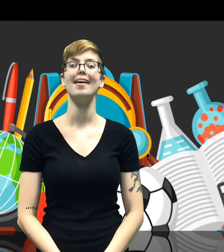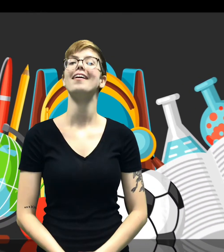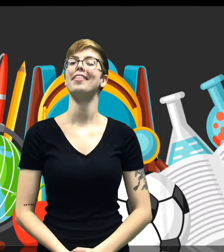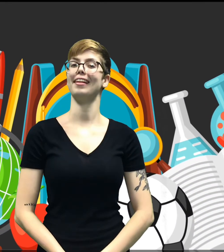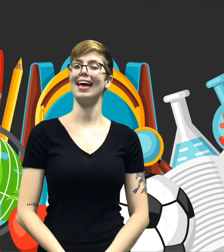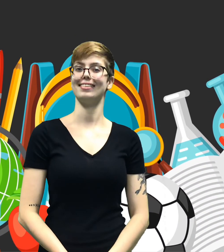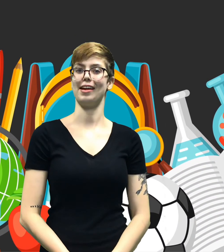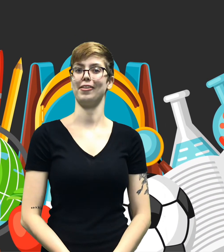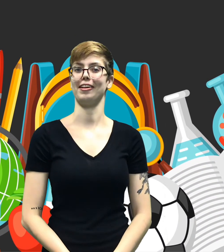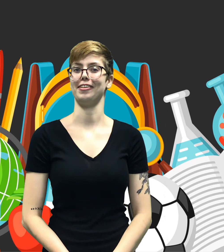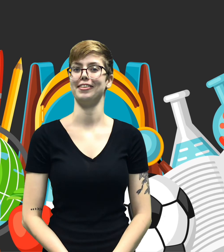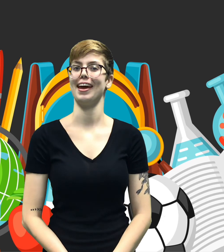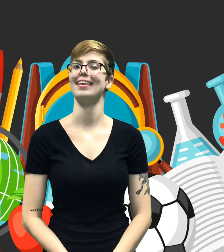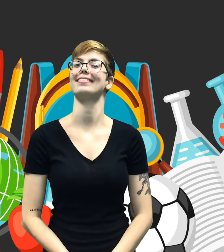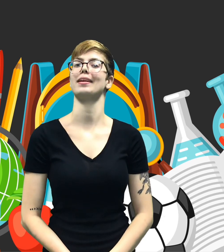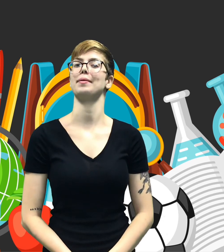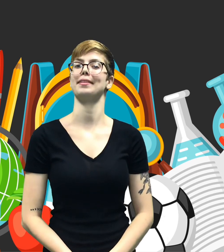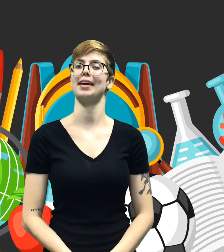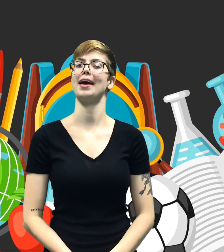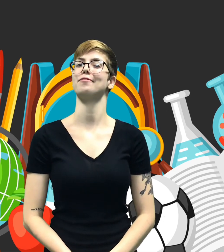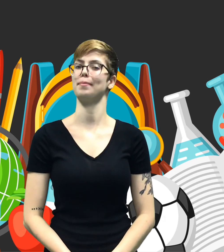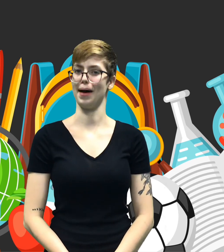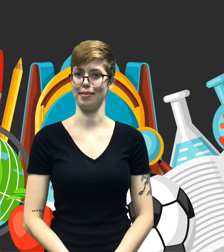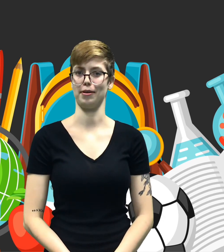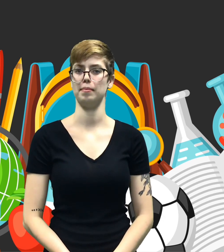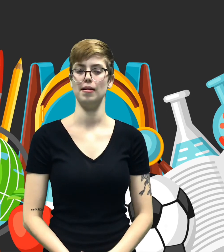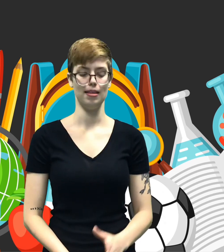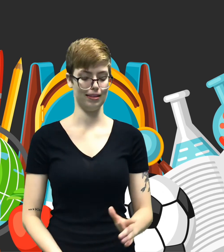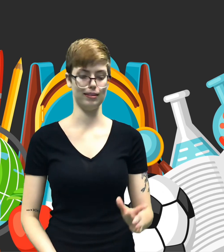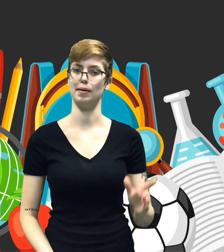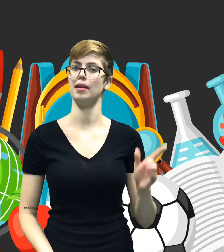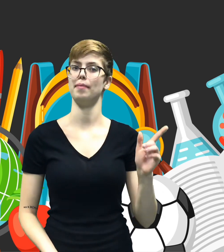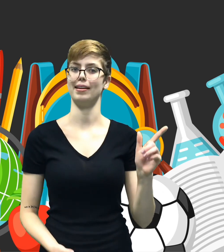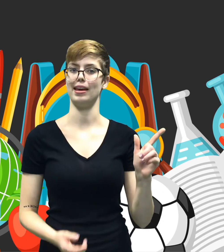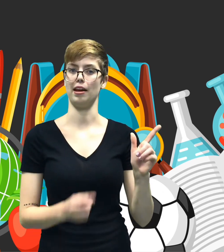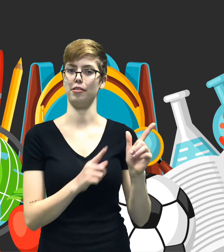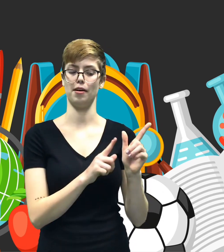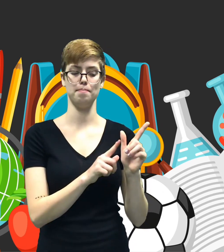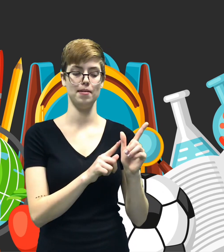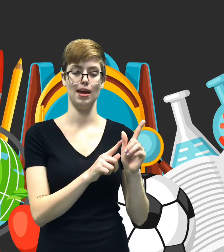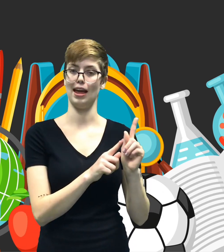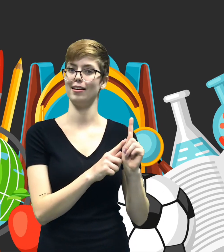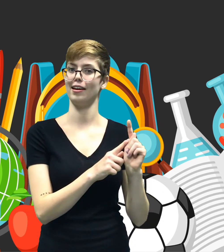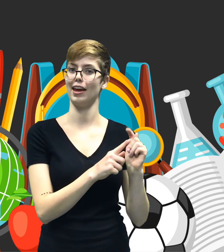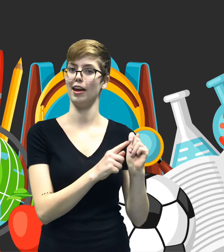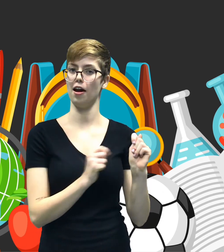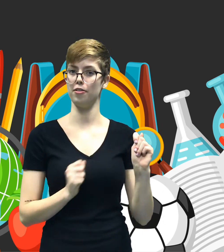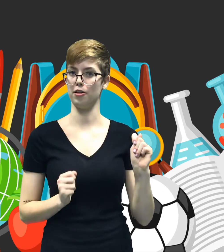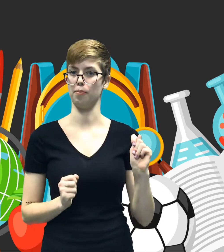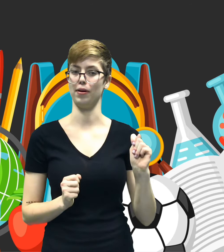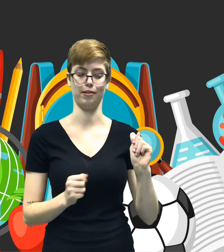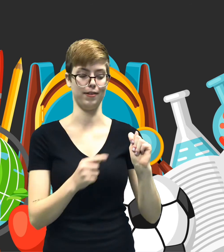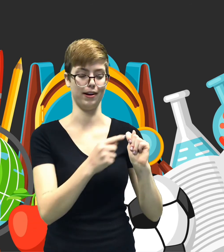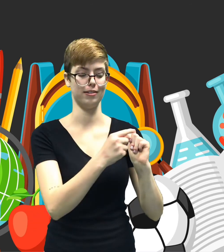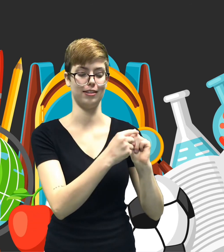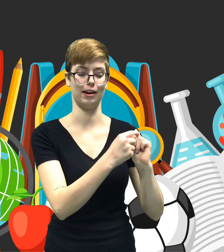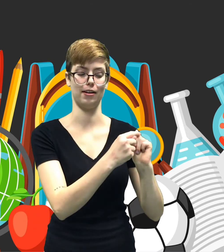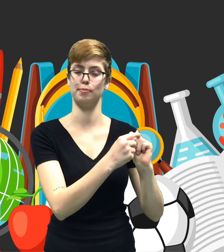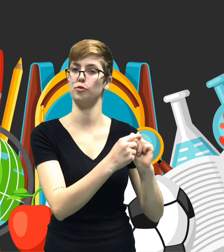The last sign we're going to learn today is going to be the sign for bathroom. This is made by taking your thumb and tucking it under your pointer finger so that it rests between